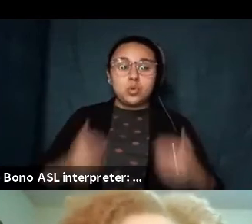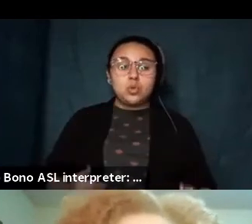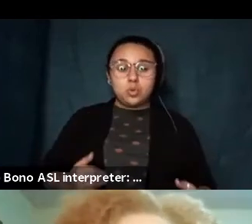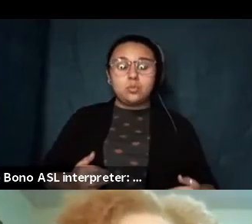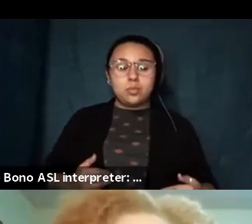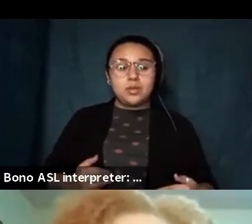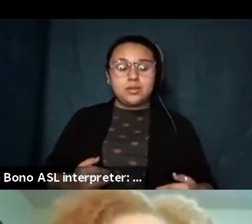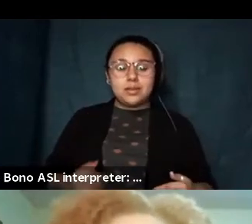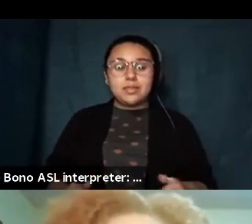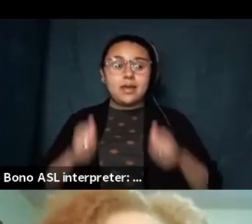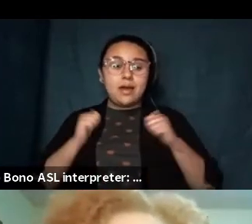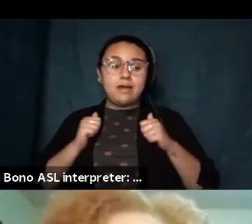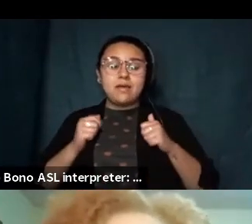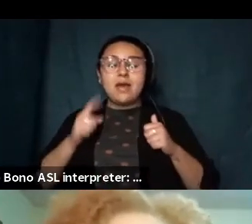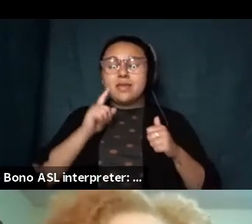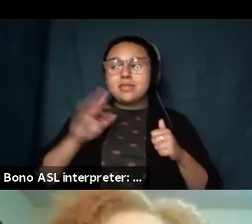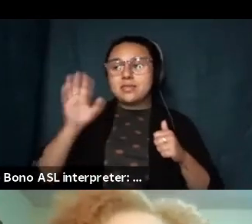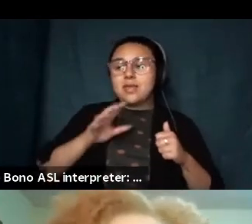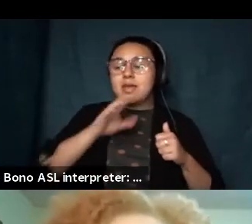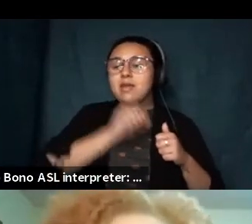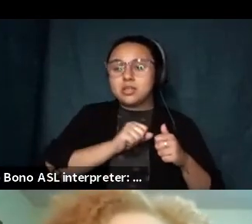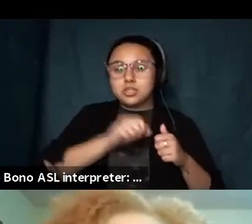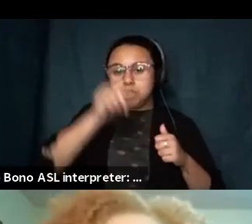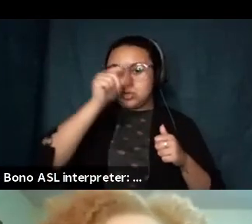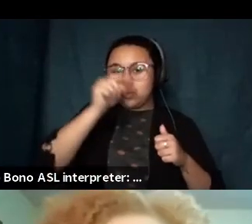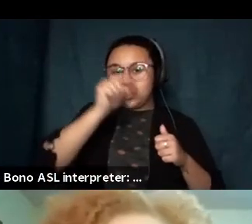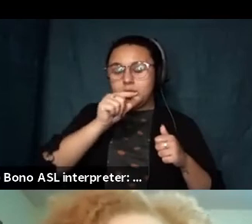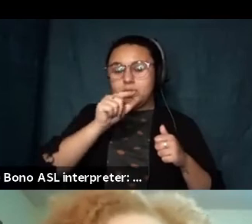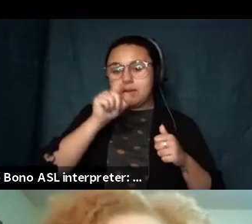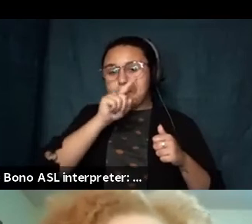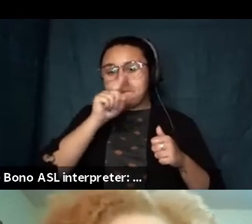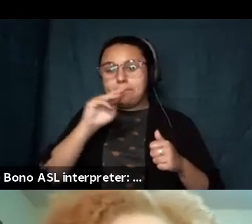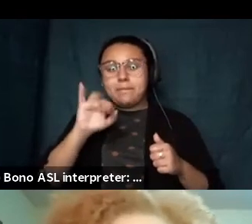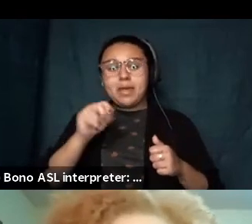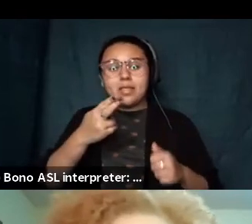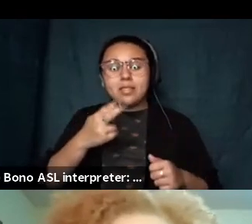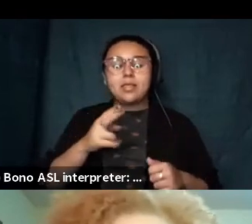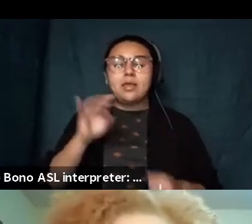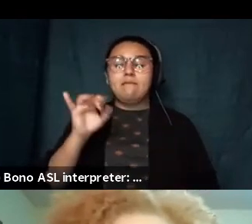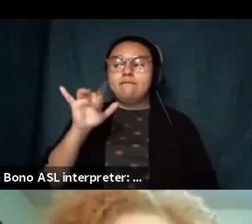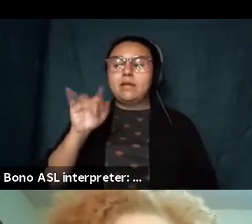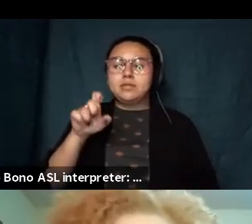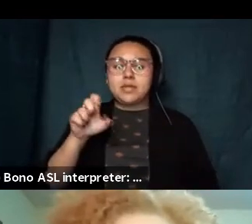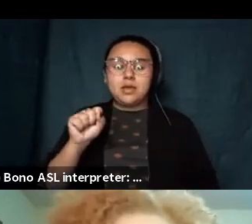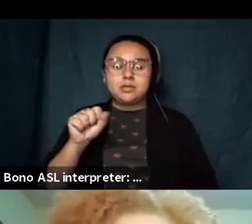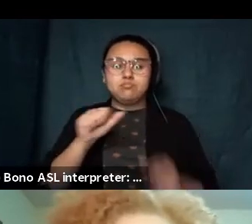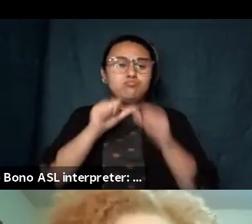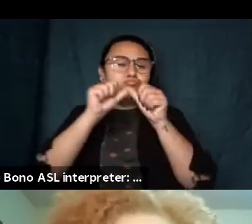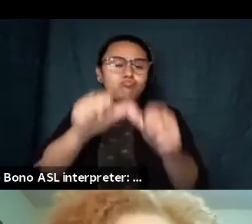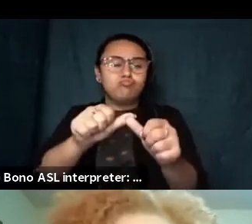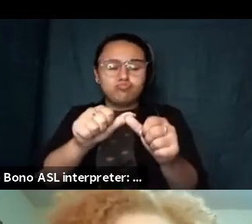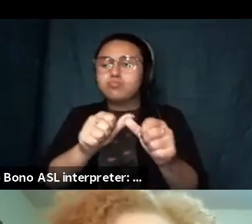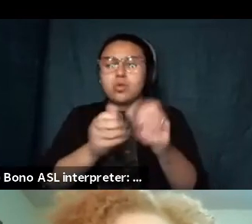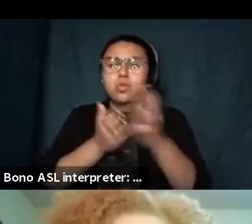greek myths and fairy tales and and stories like that that have just persisted throughout time